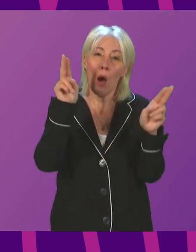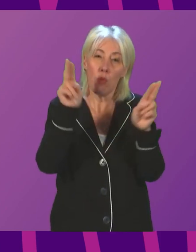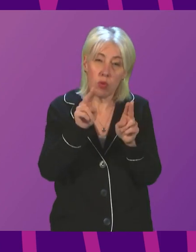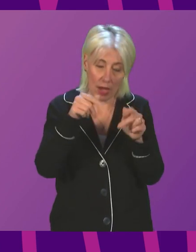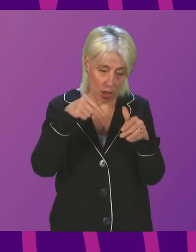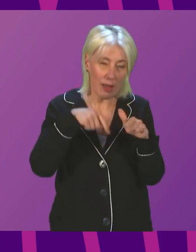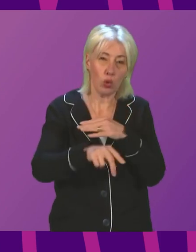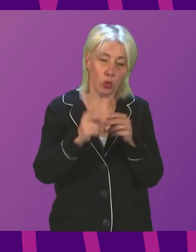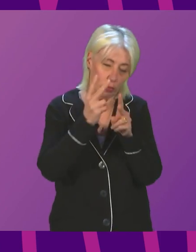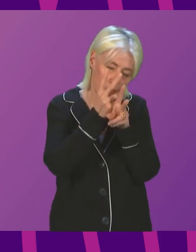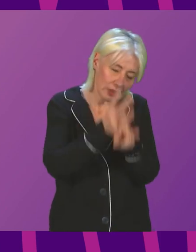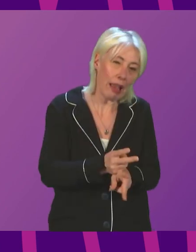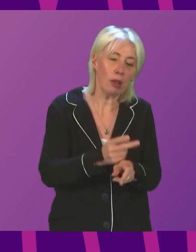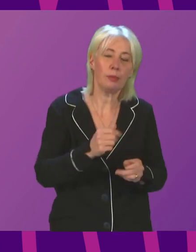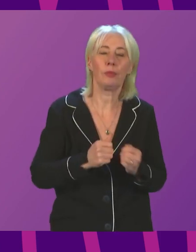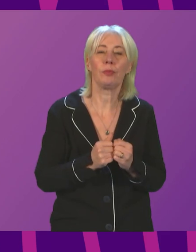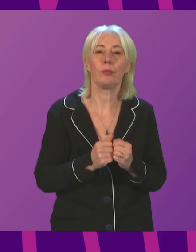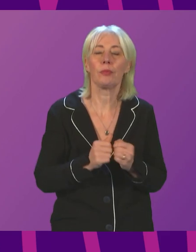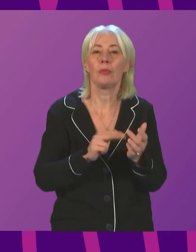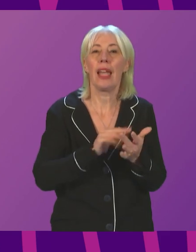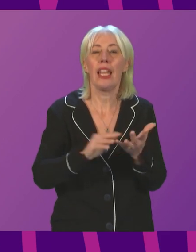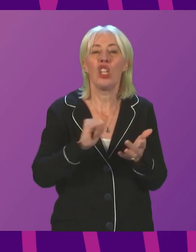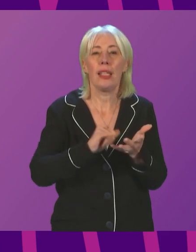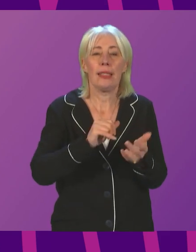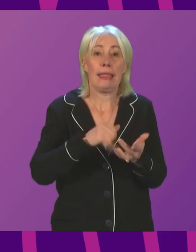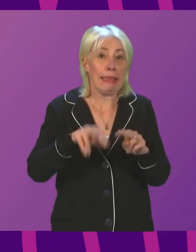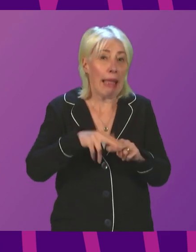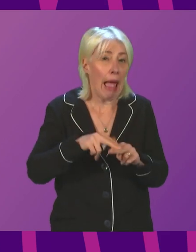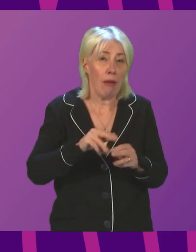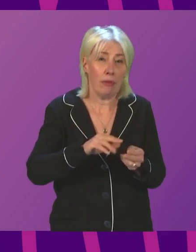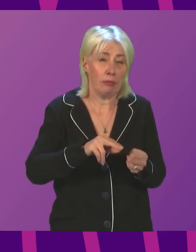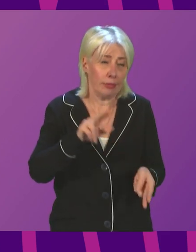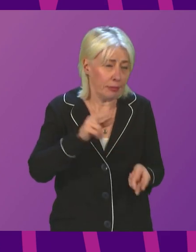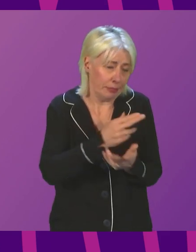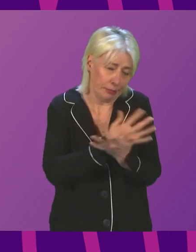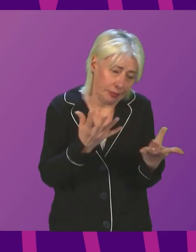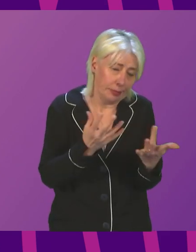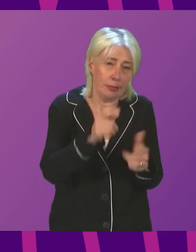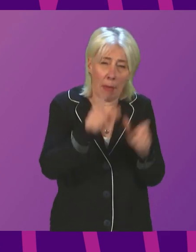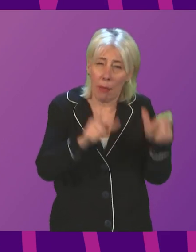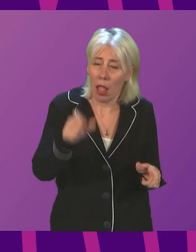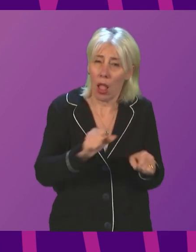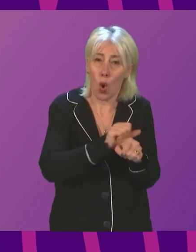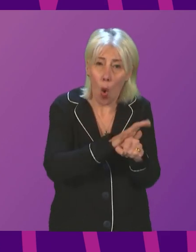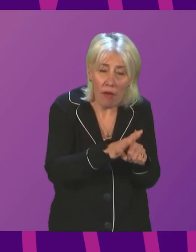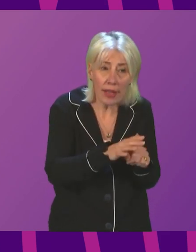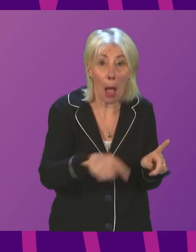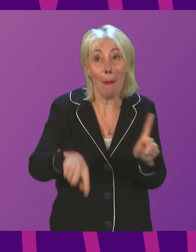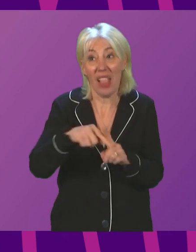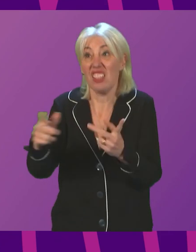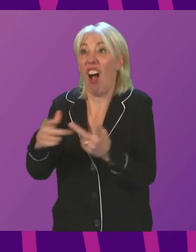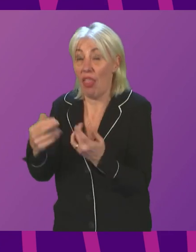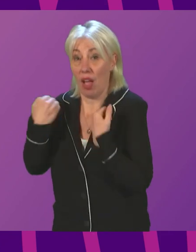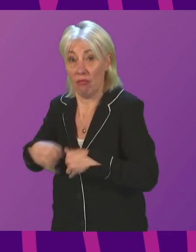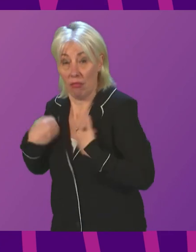past month. NHS staff are dealing with significant numbers of COVID patients, alongside other patient care.